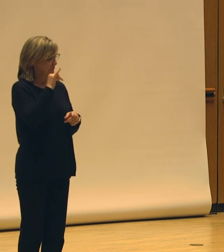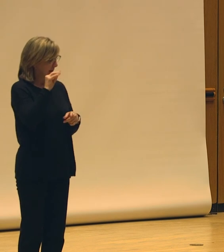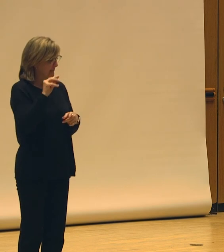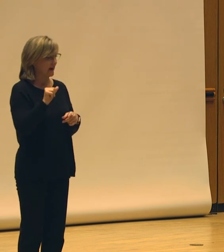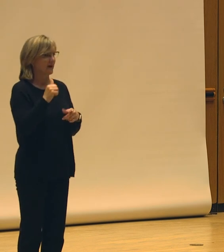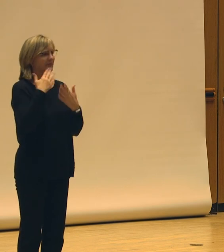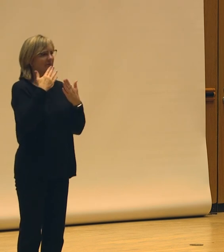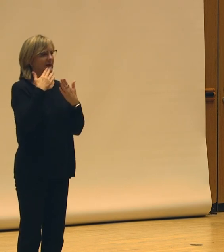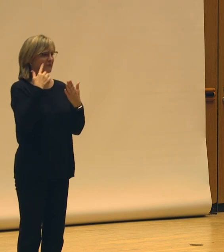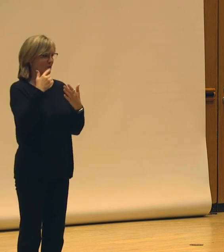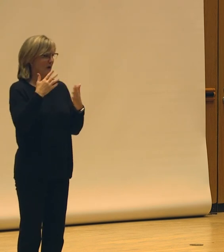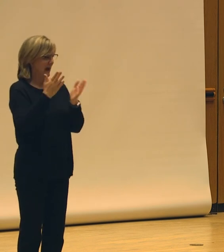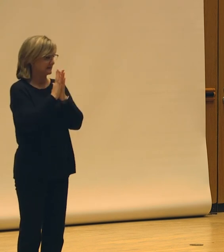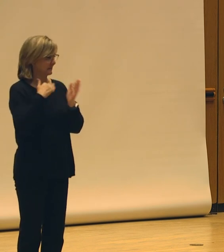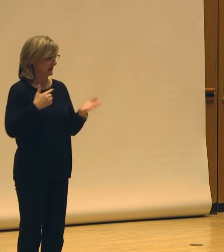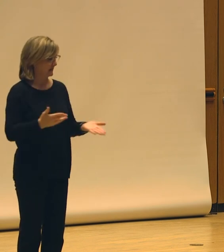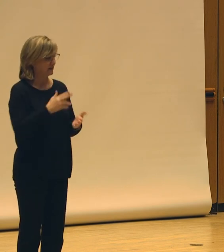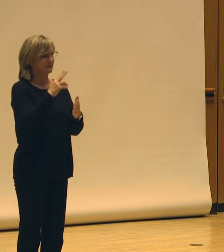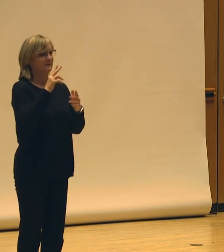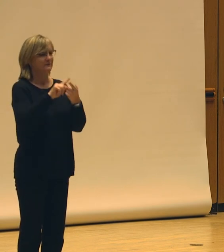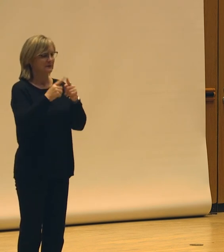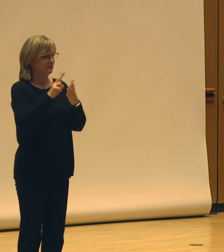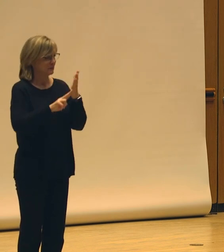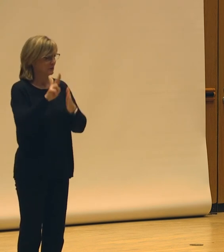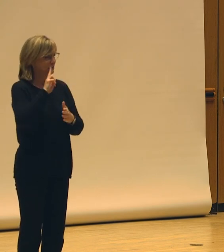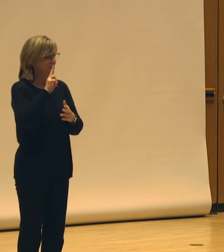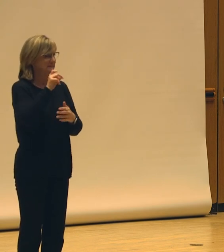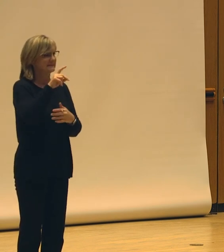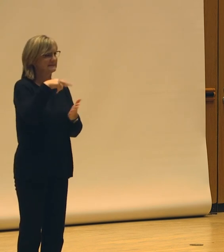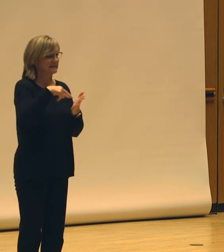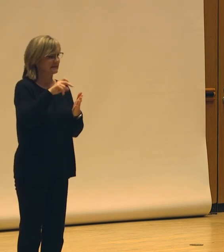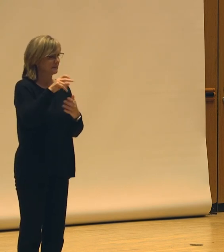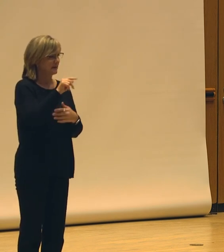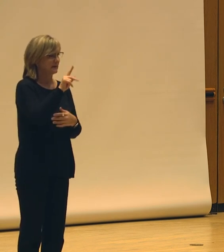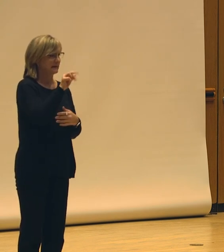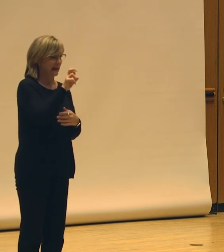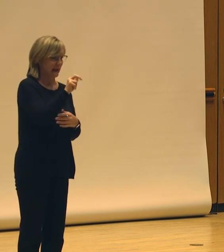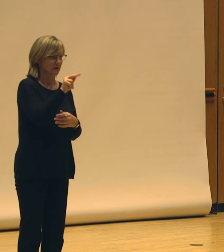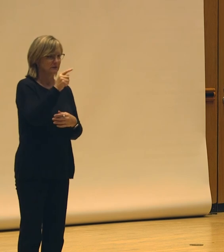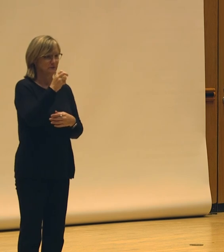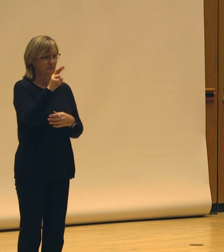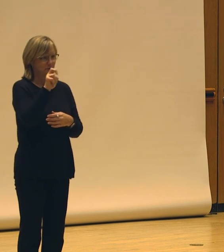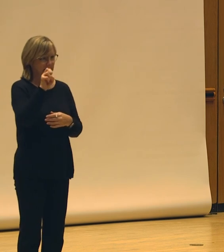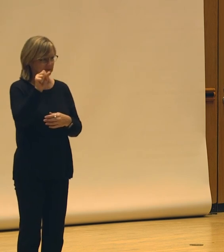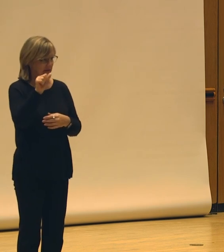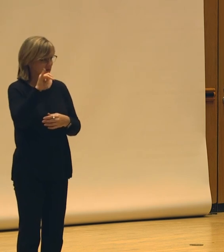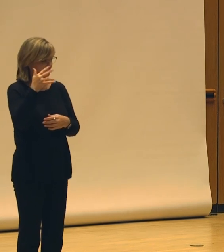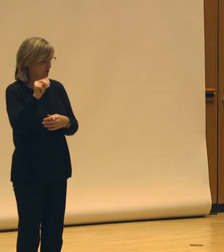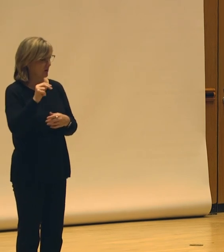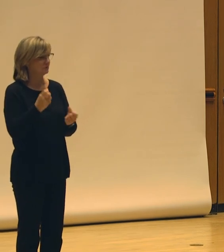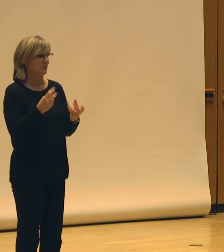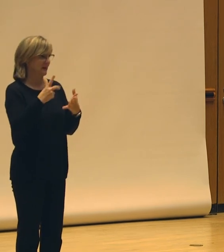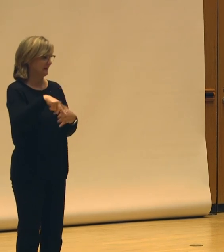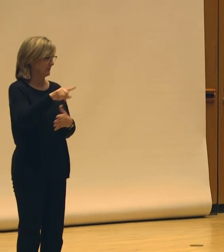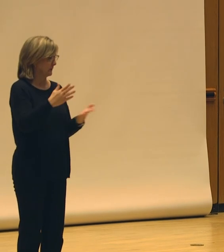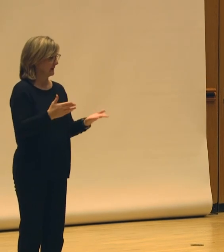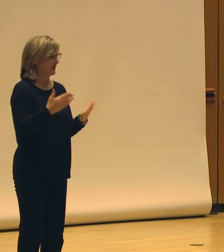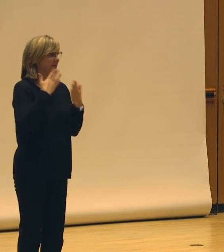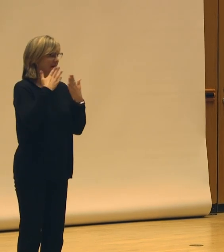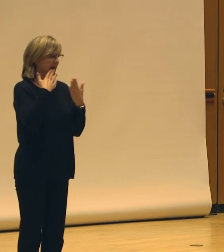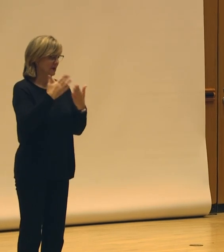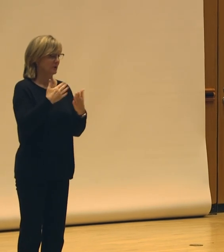for having me here. My friends from the University of Houston Dance Department, Karen, Teresa, John, you're here with us and so many others. Thank you.